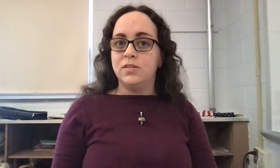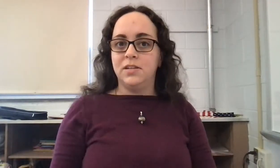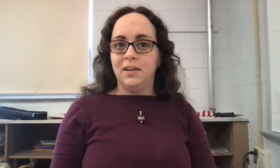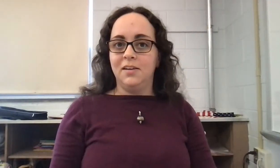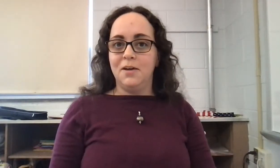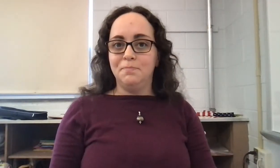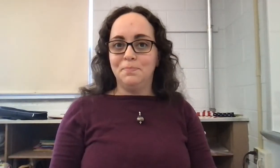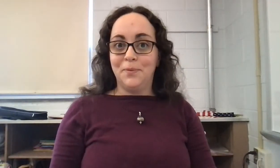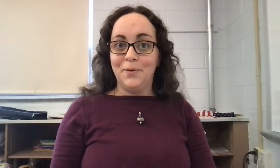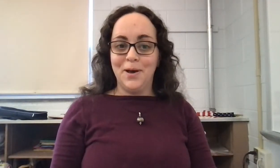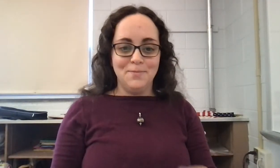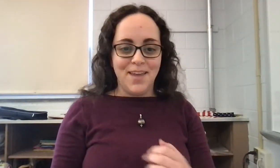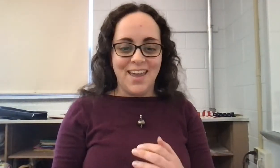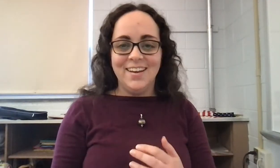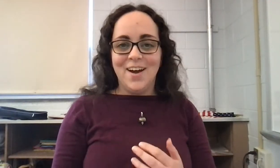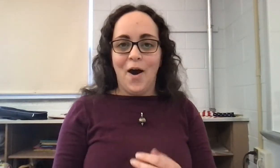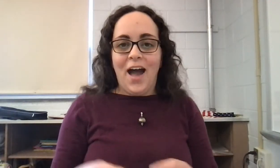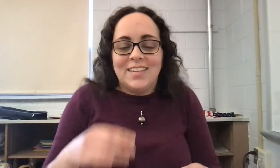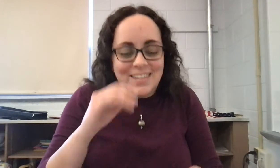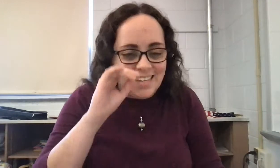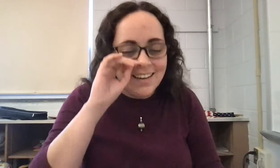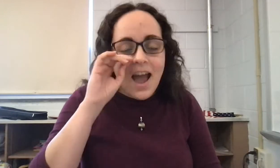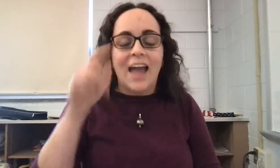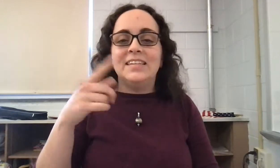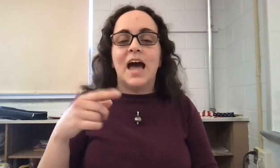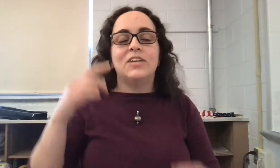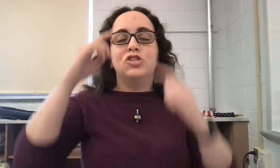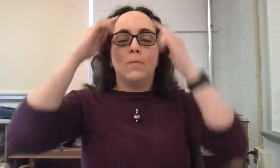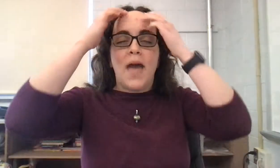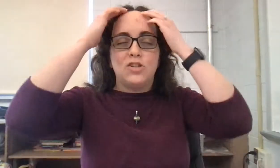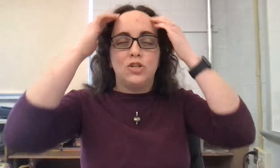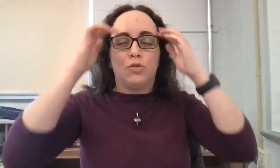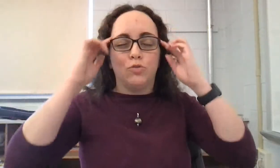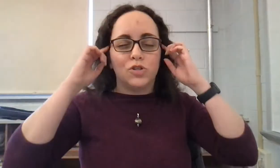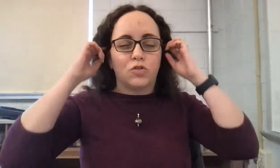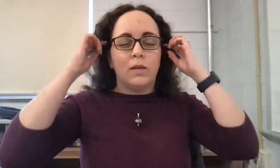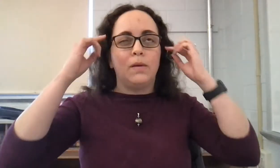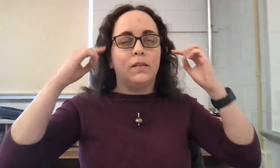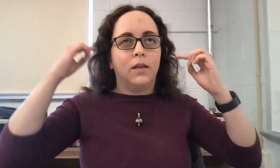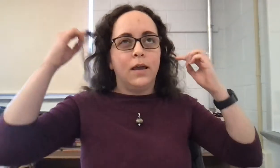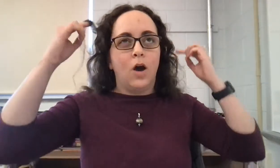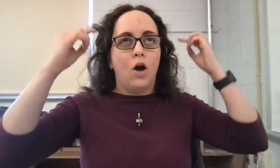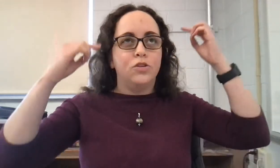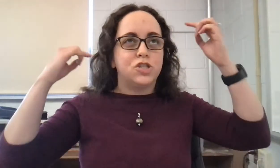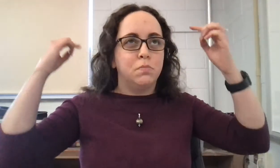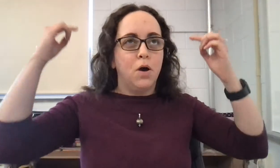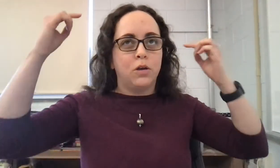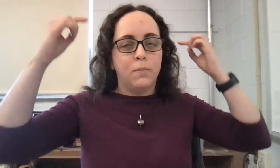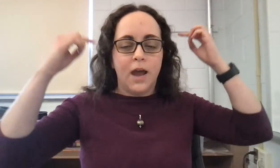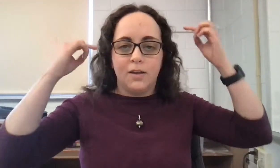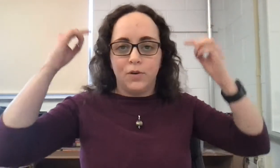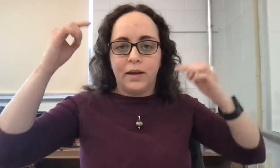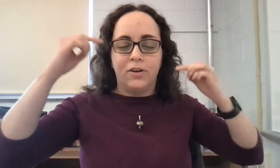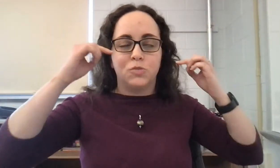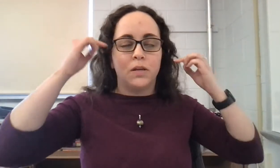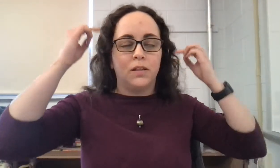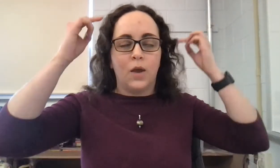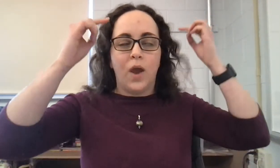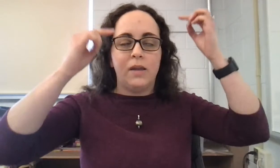singing it now. Oh man, I guess I could just imagine you through the screen being like all the smoke coming out of your ears being like, wait a